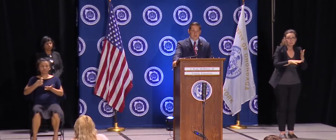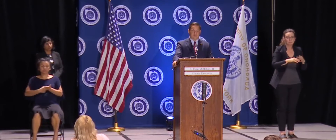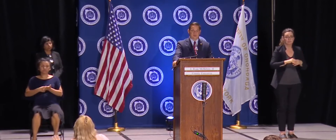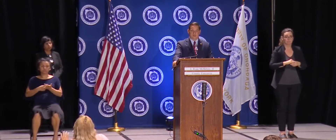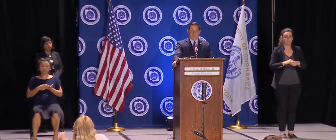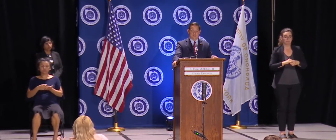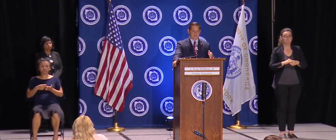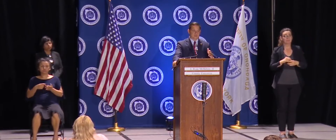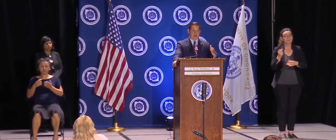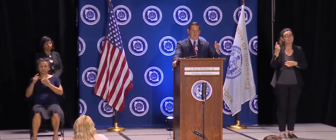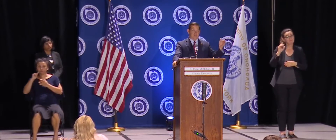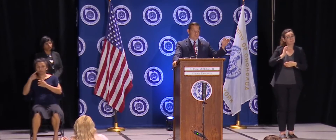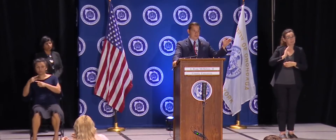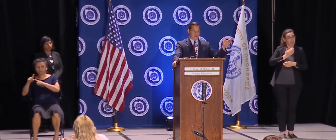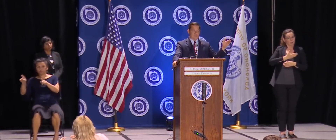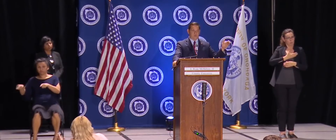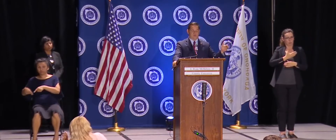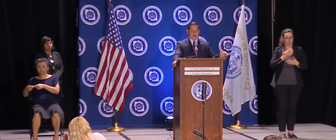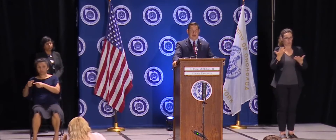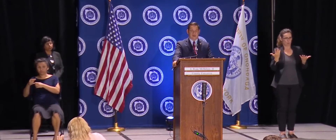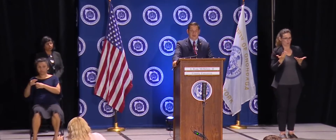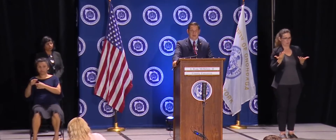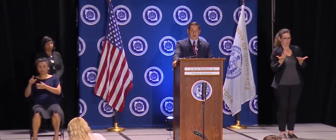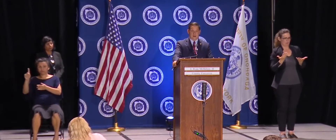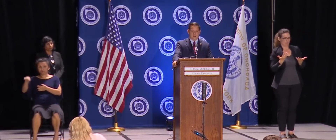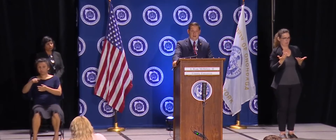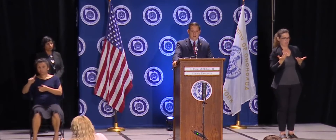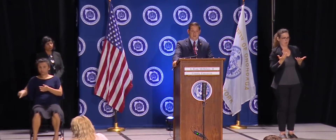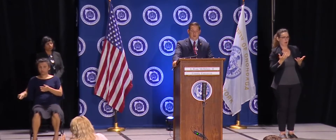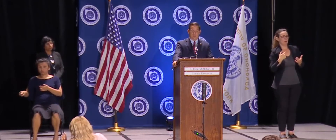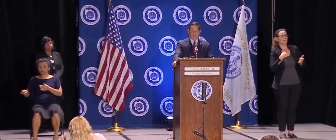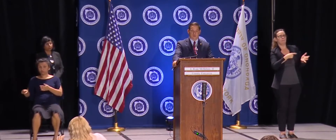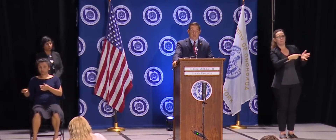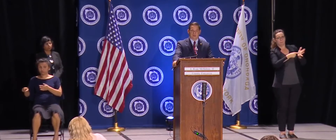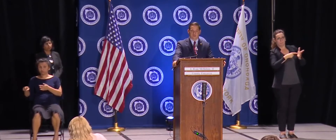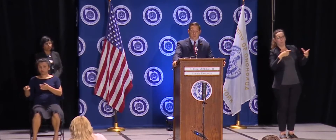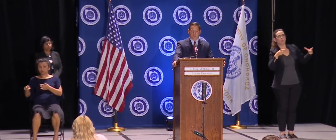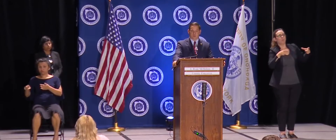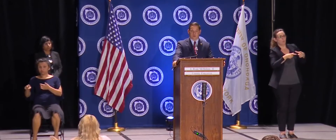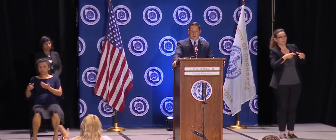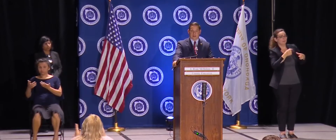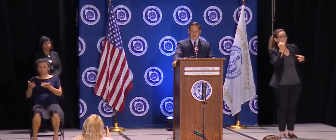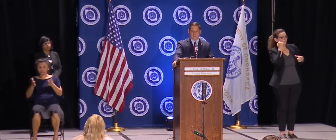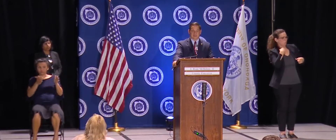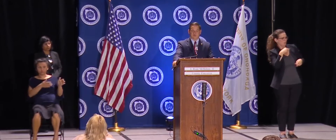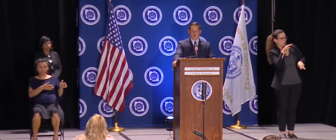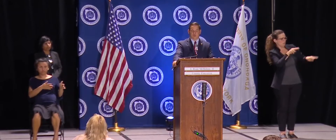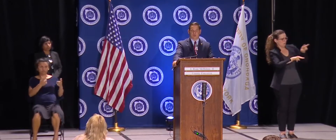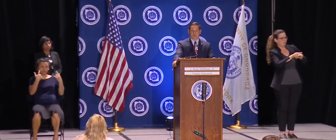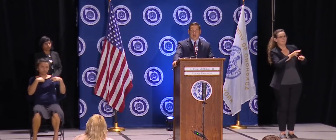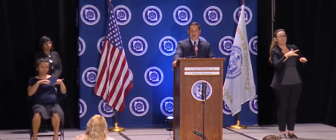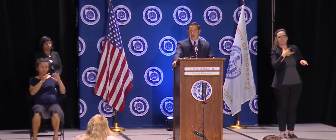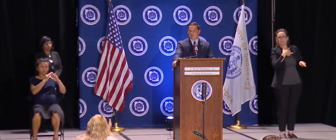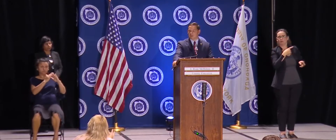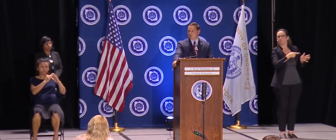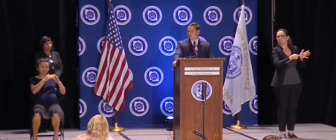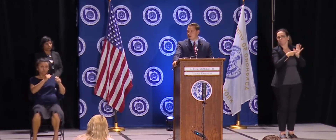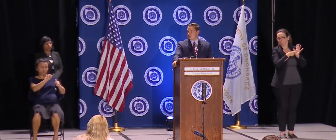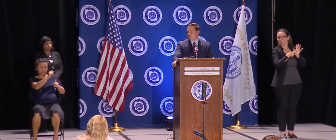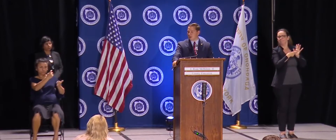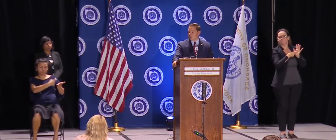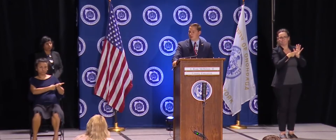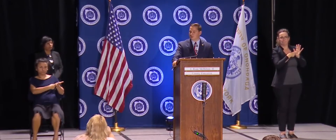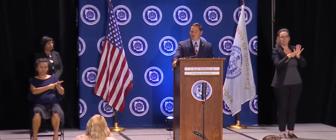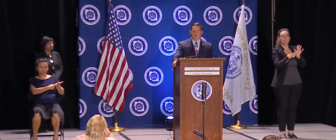different, just like every example we've had. And it's all about direct exposure, direct contact. If you took your John Hopkins